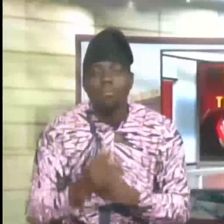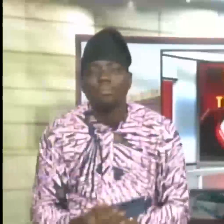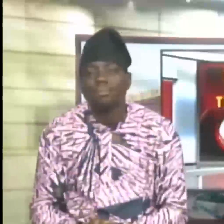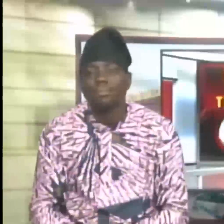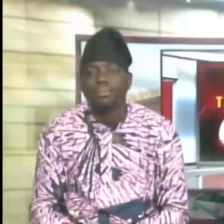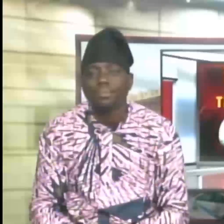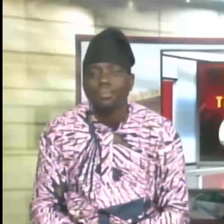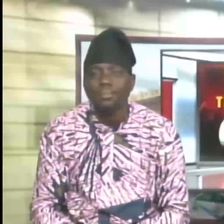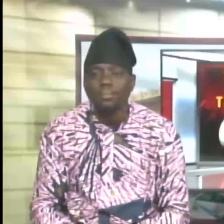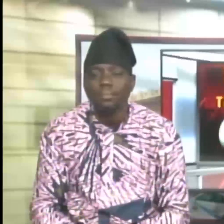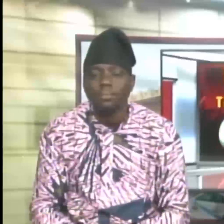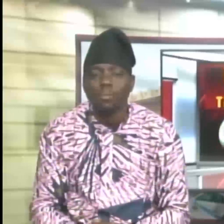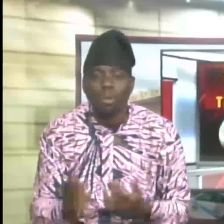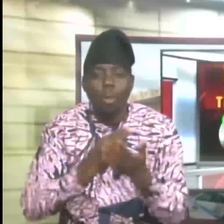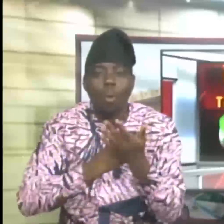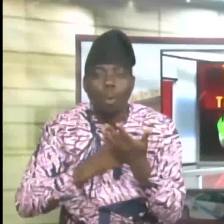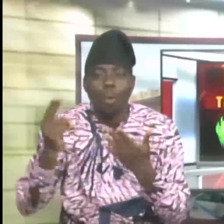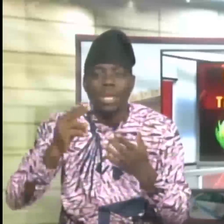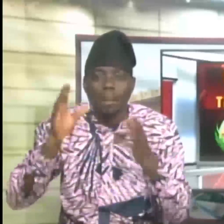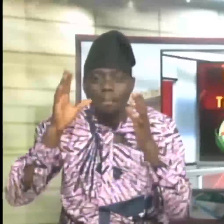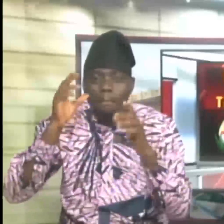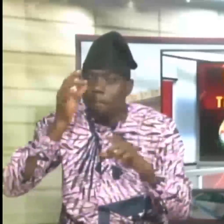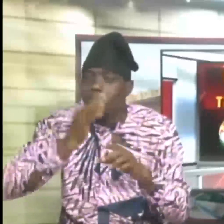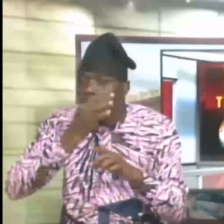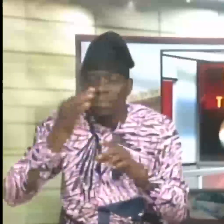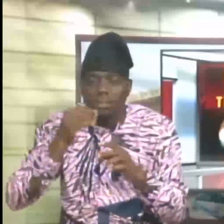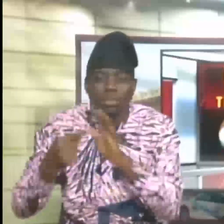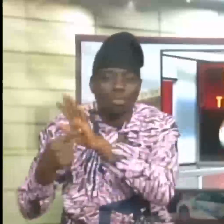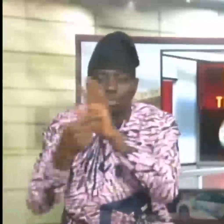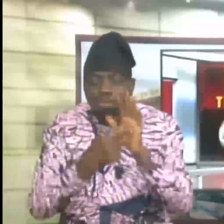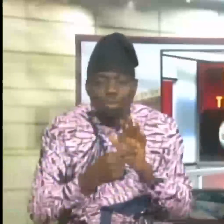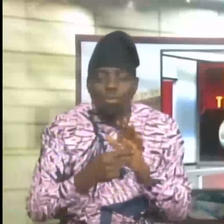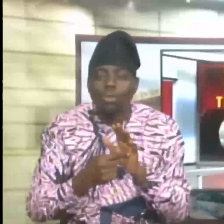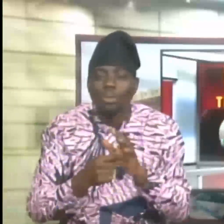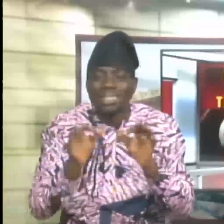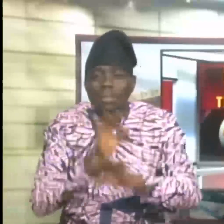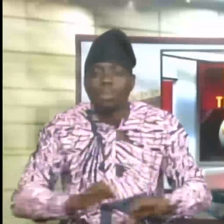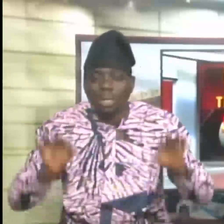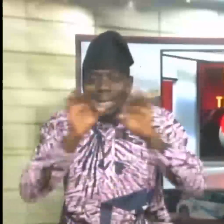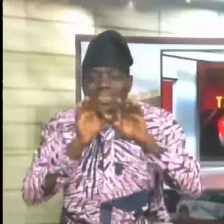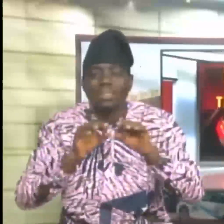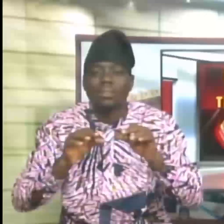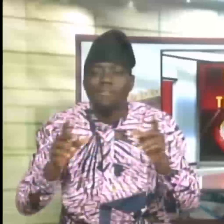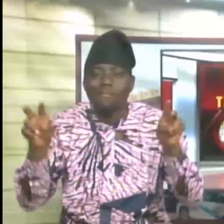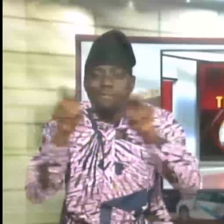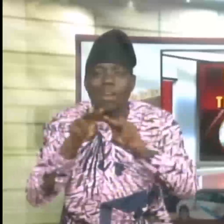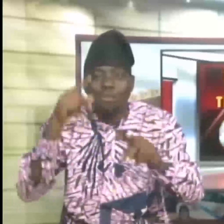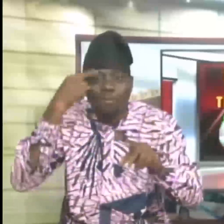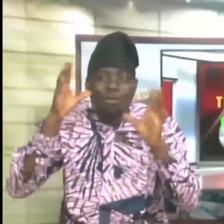The holy month of Ramadan holds significant spiritual value for Muslims worldwide and serve as a reminder to work